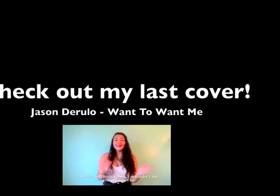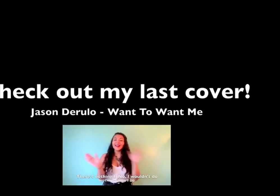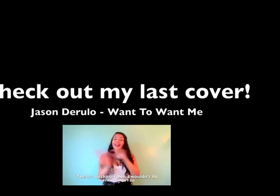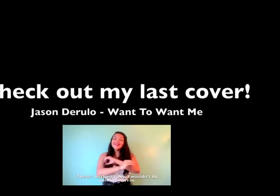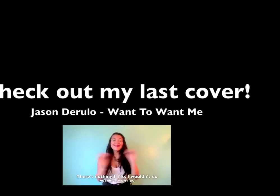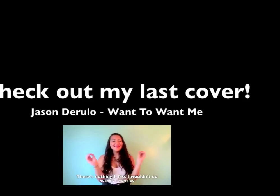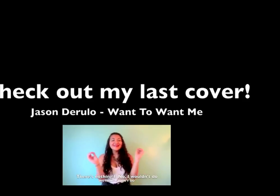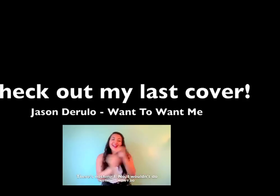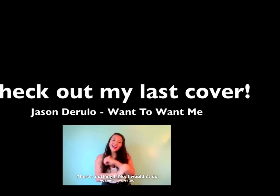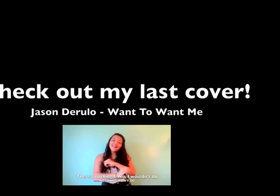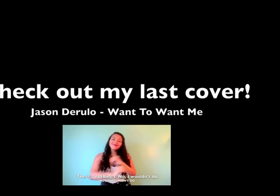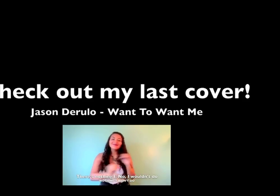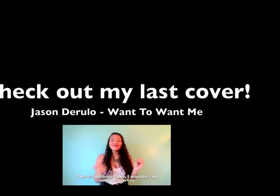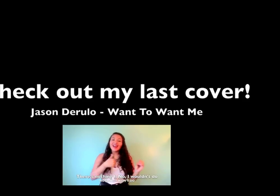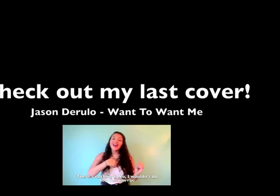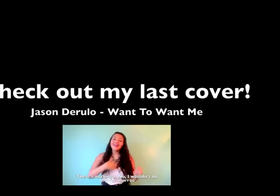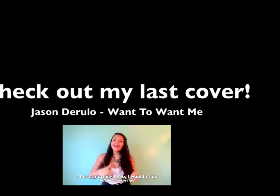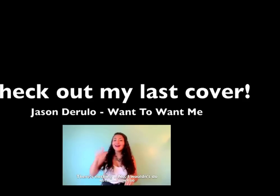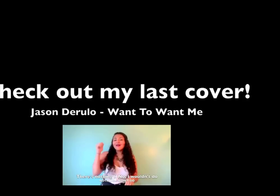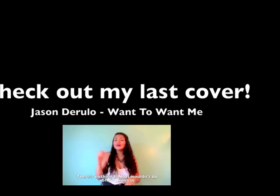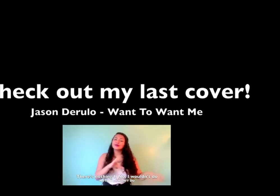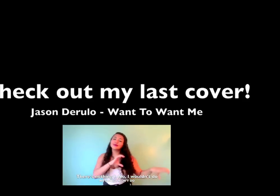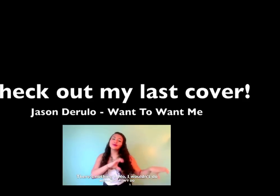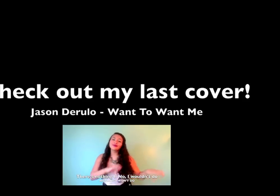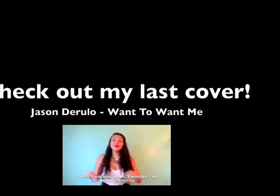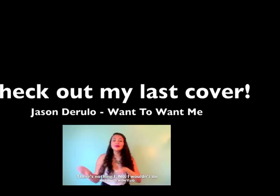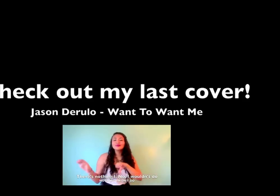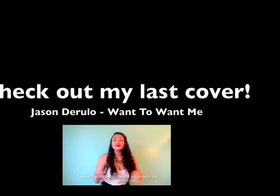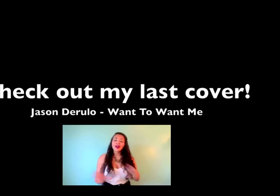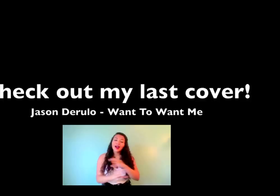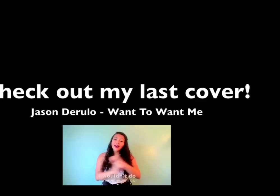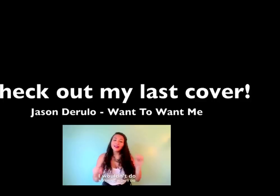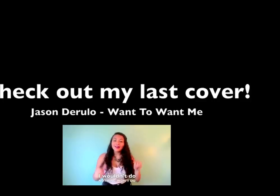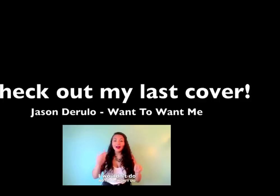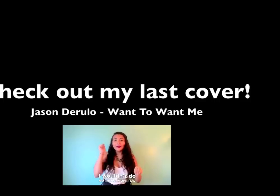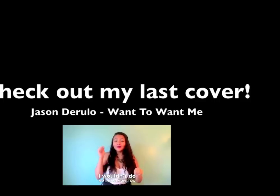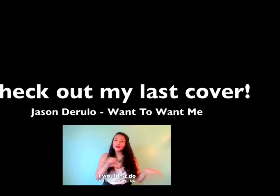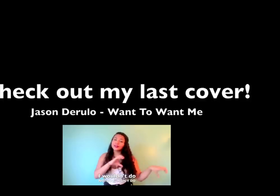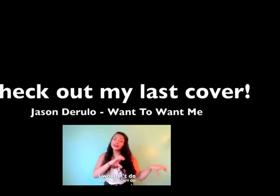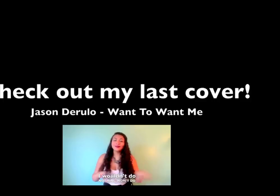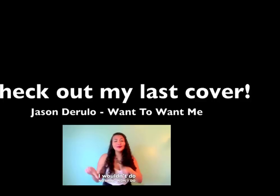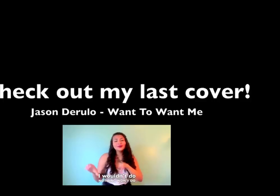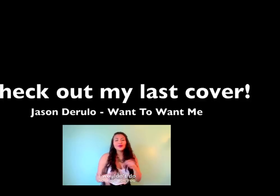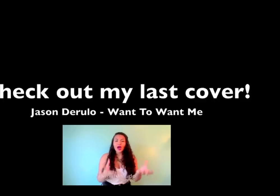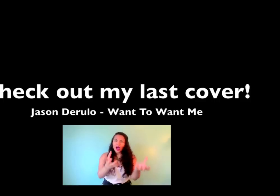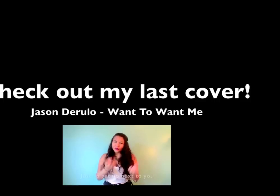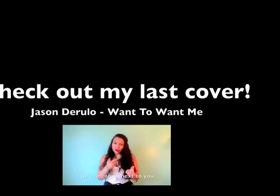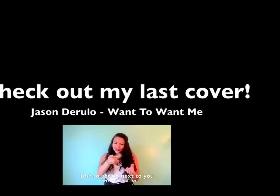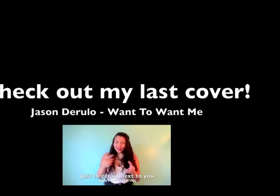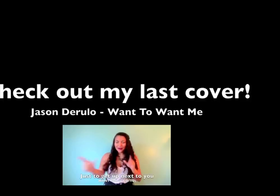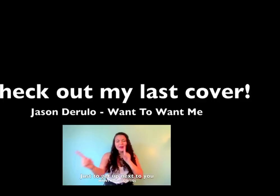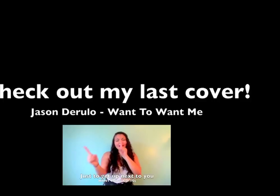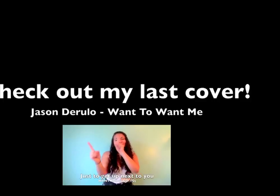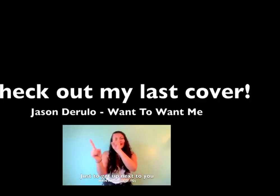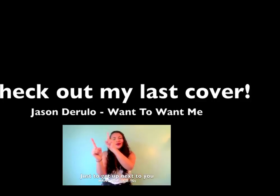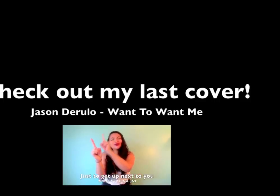There's nothing I know I wouldn't do I wouldn't do Just to get up next to you